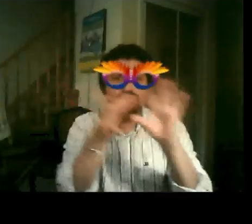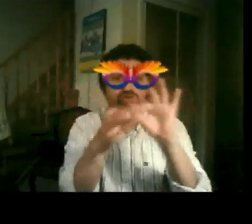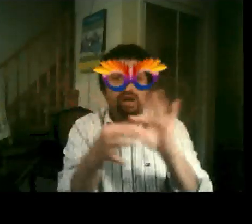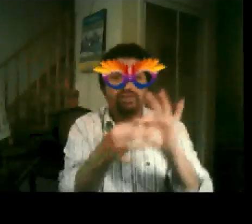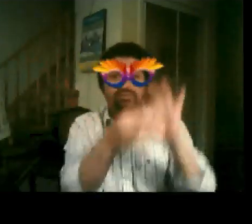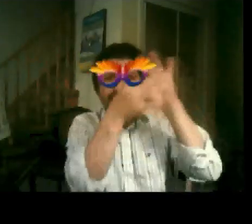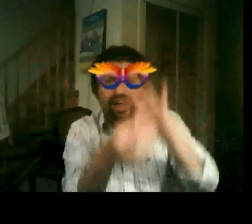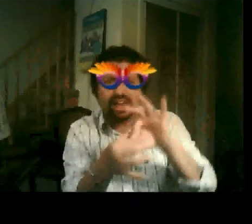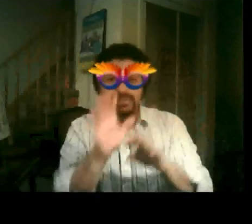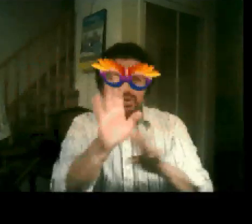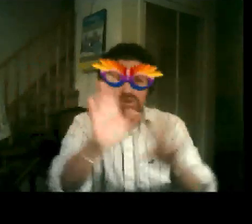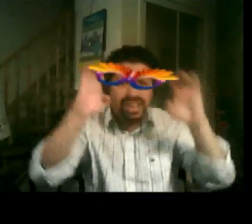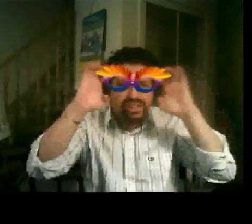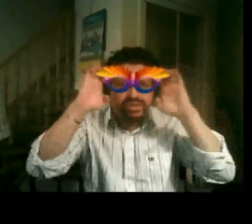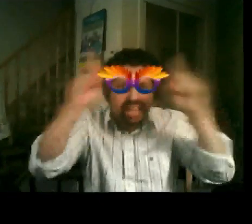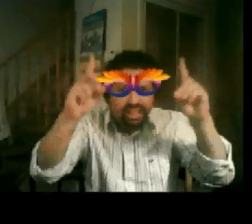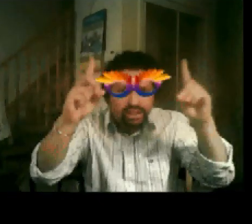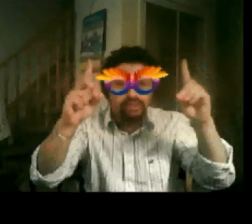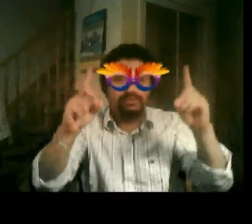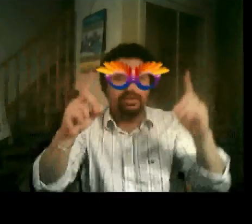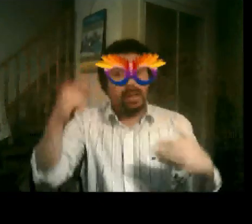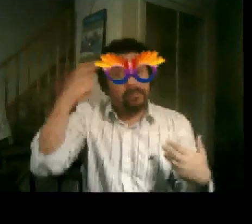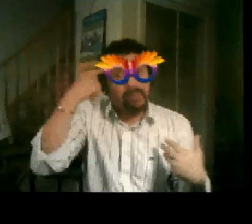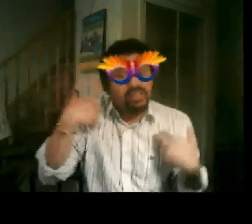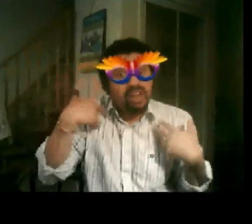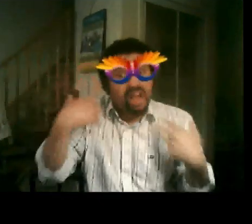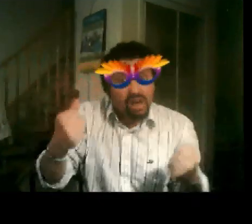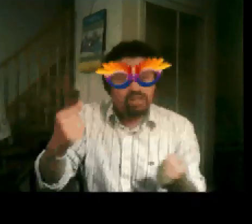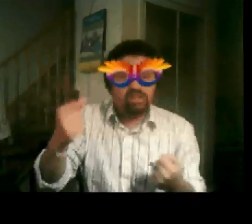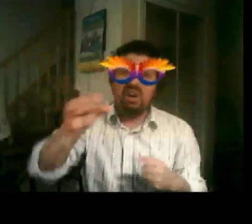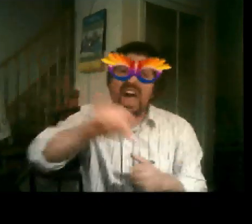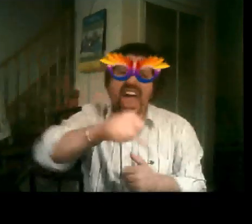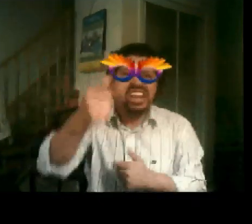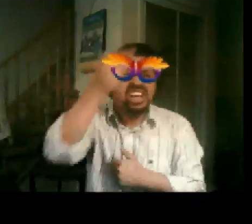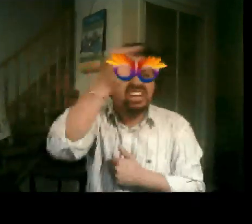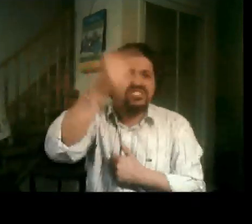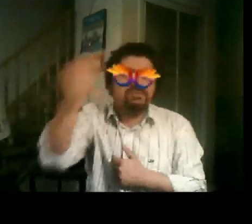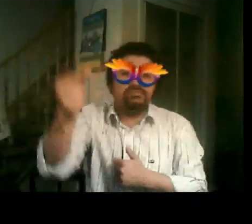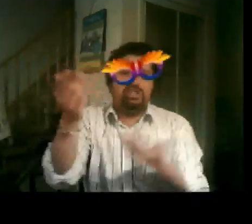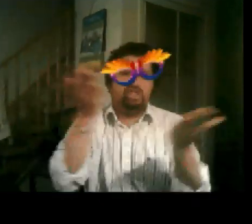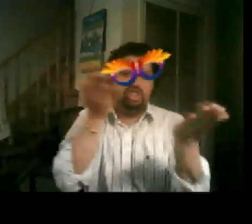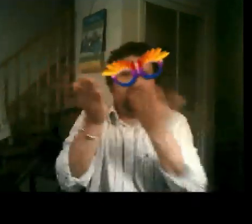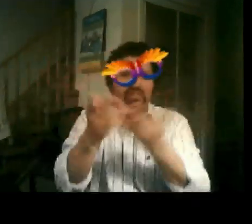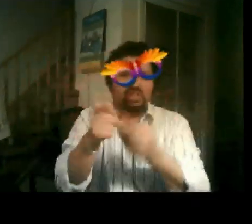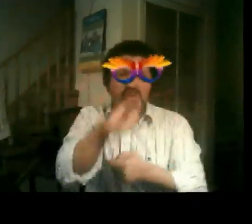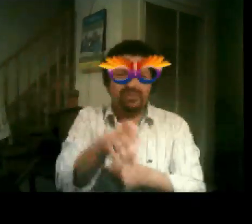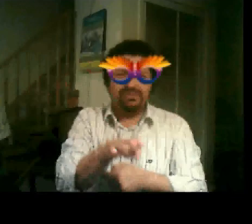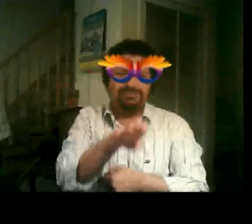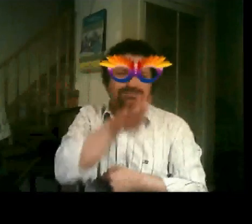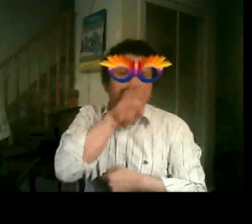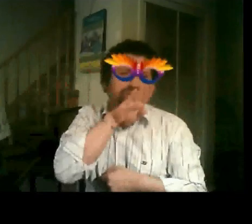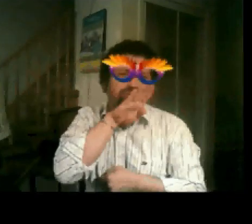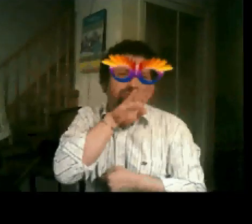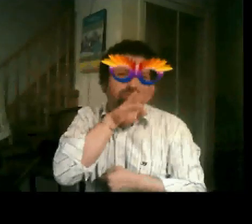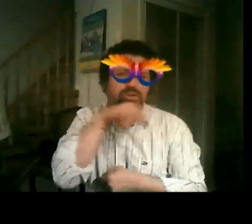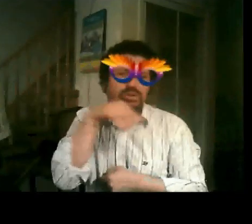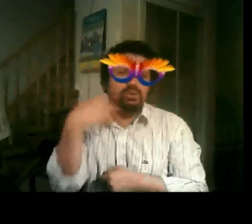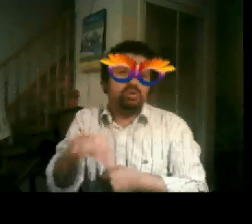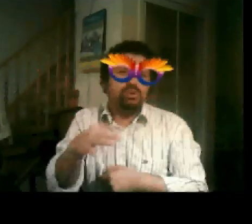happens tonight, we'll stay right by our side So let's enjoy this celebration And on the party,